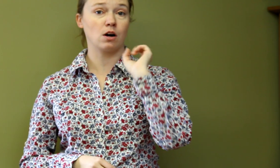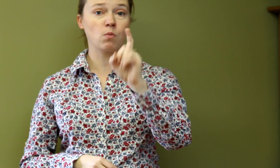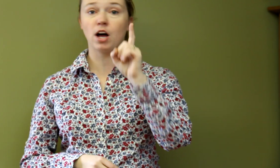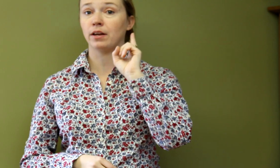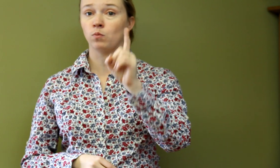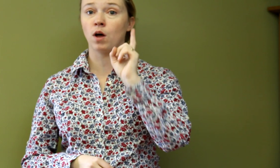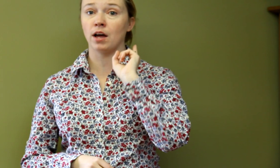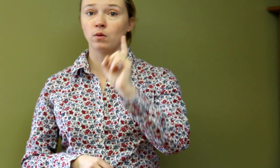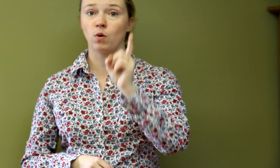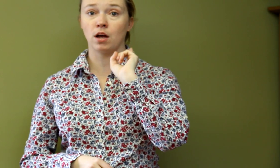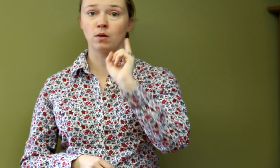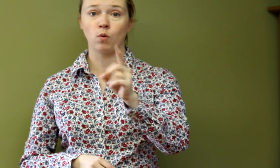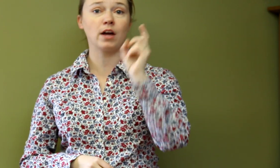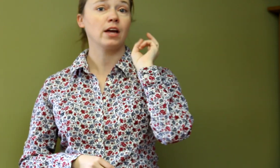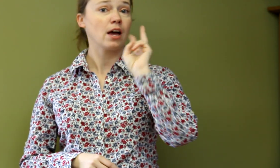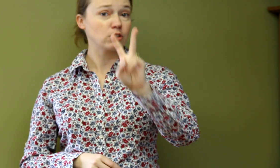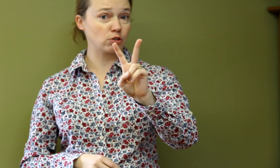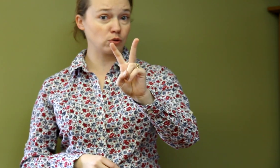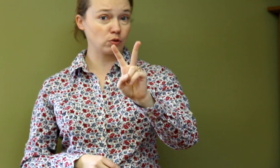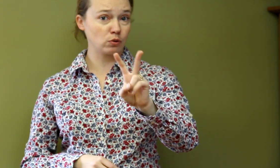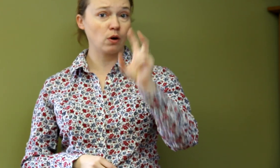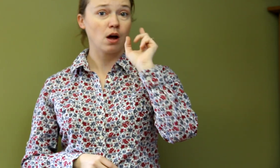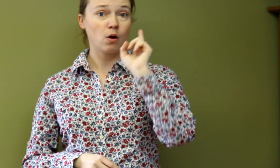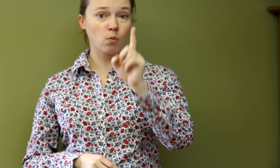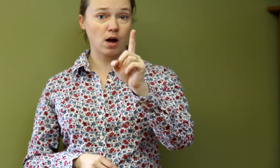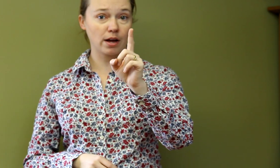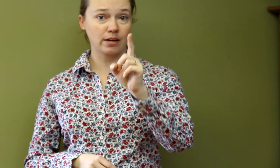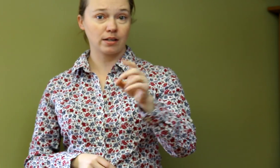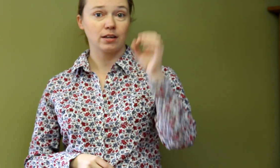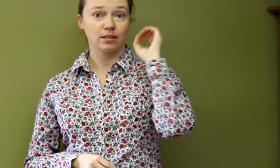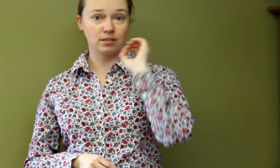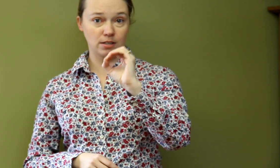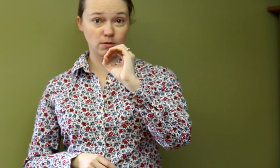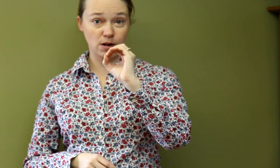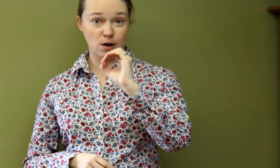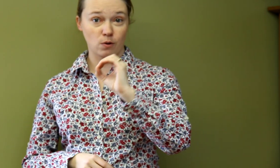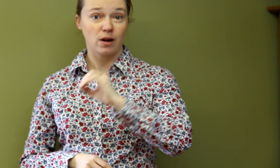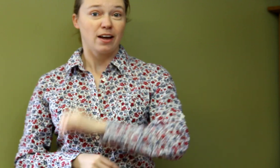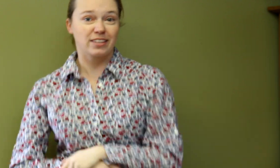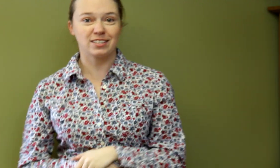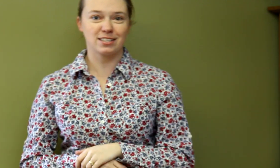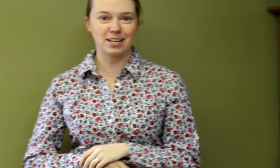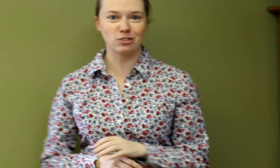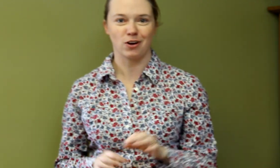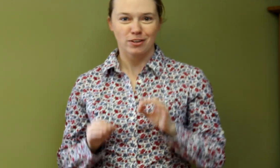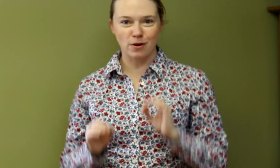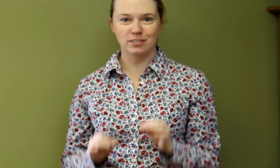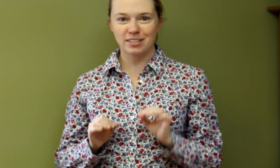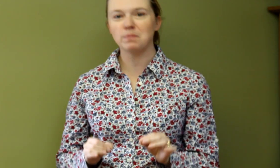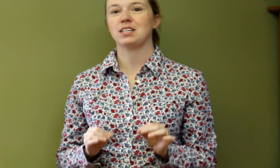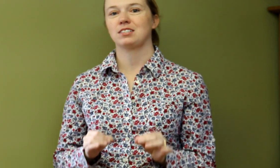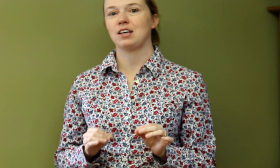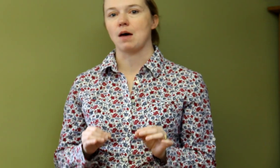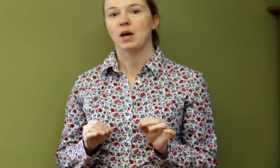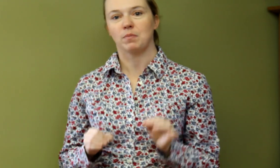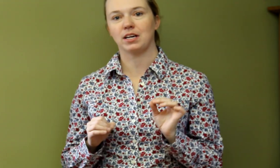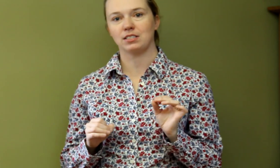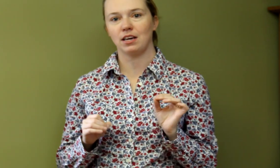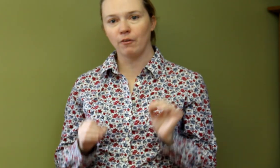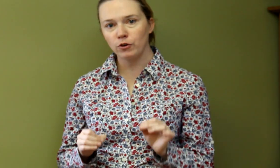zero, one, one, one, one, two, one, zero. This is essential. Don't skip this step because if